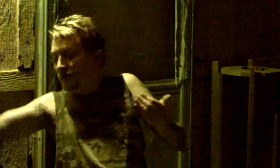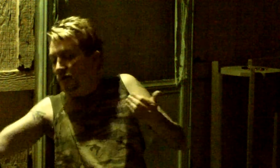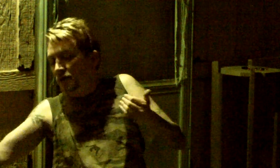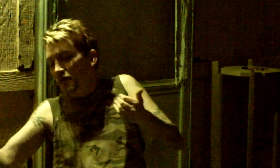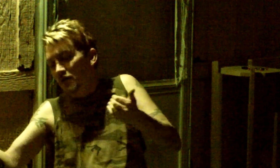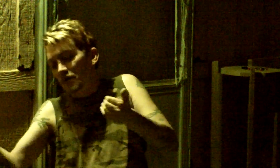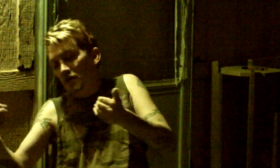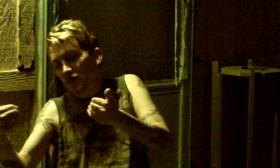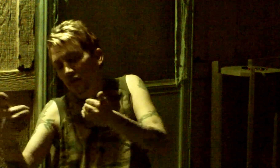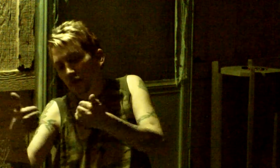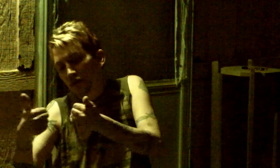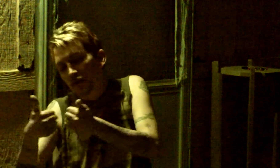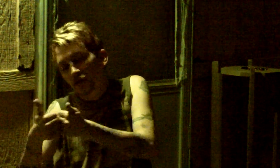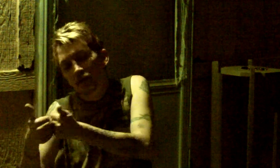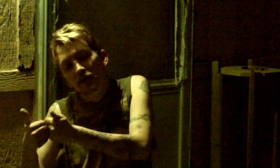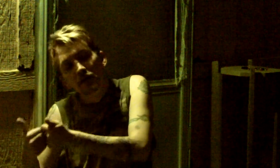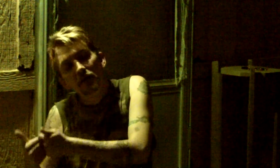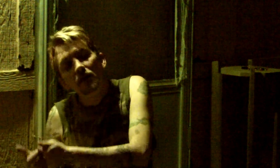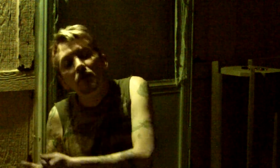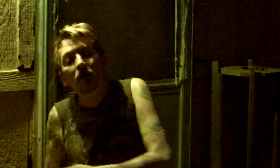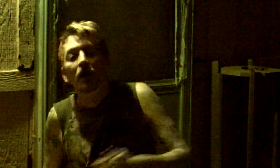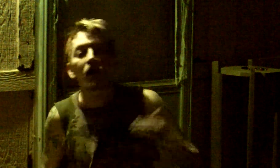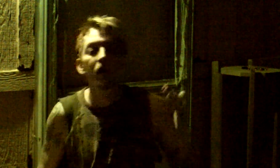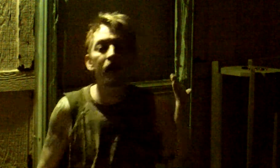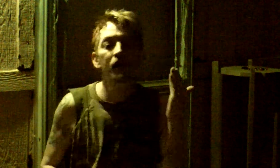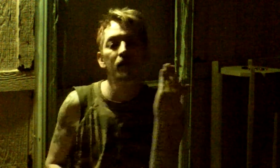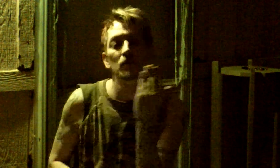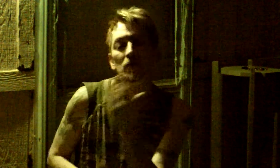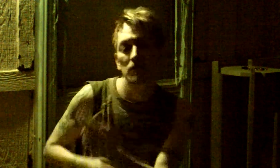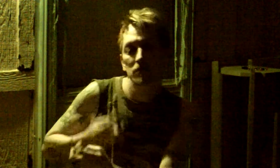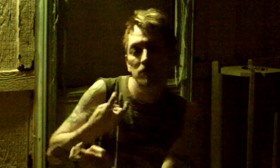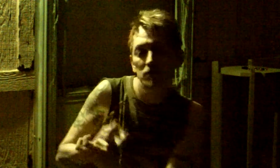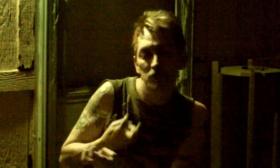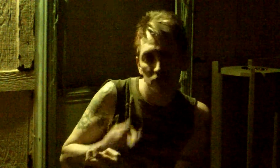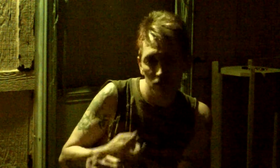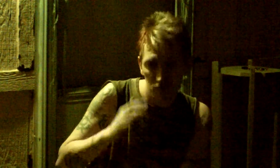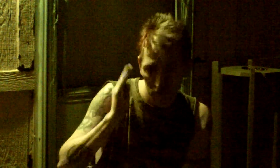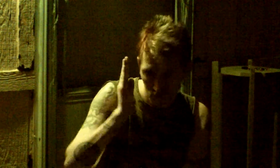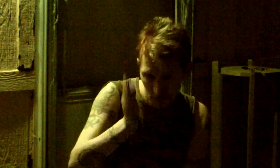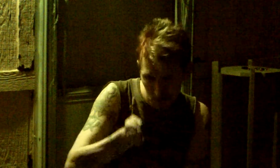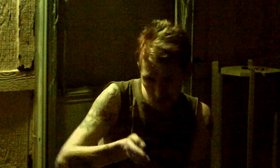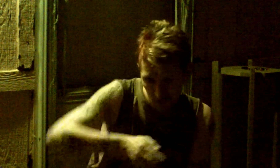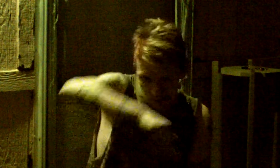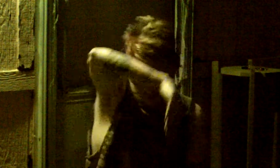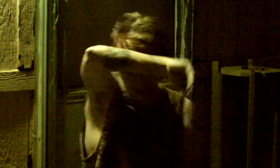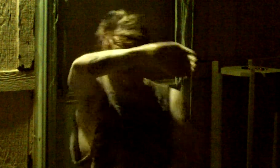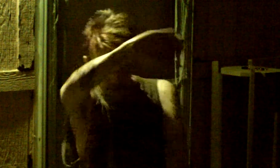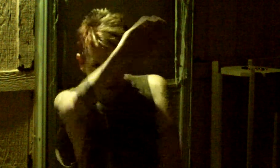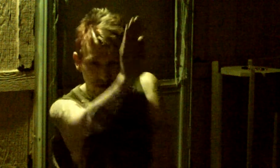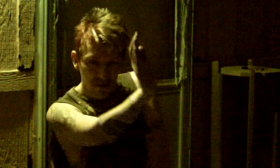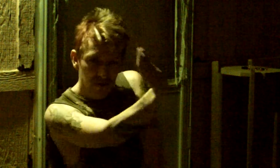our bones will curl and entwine.